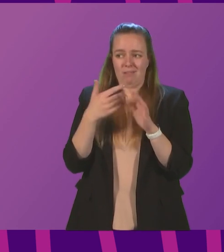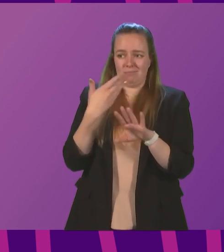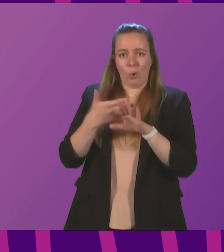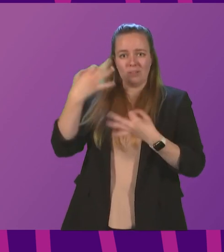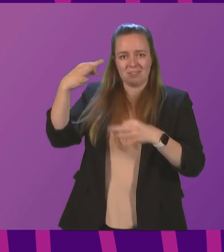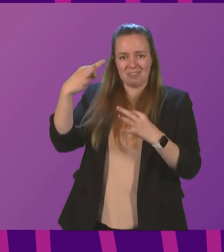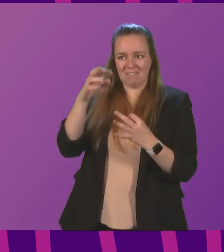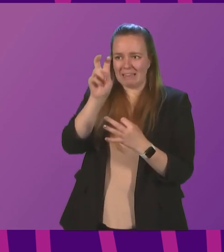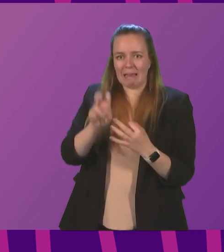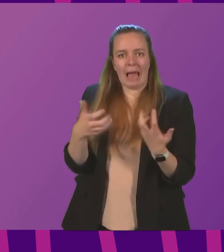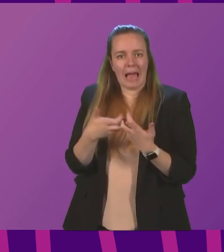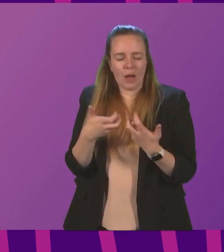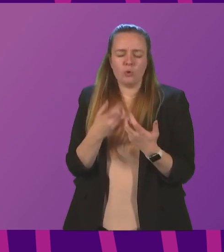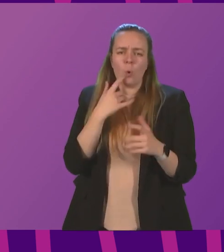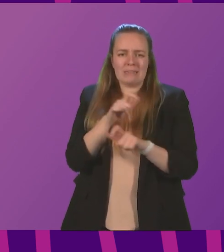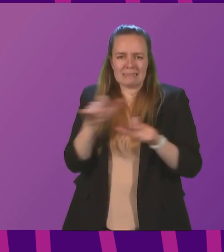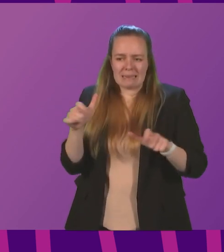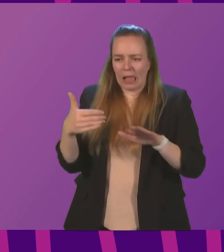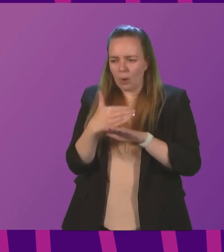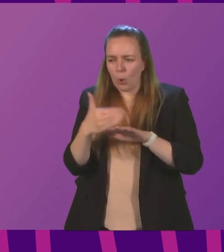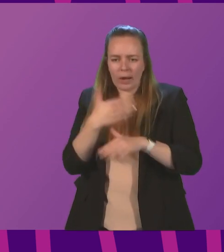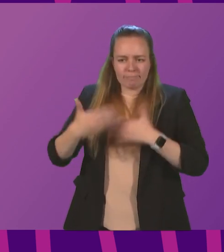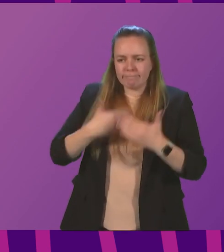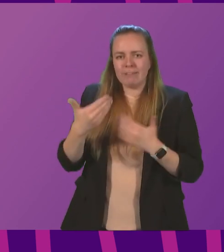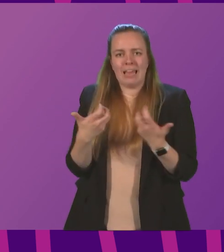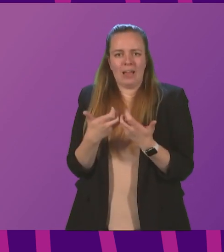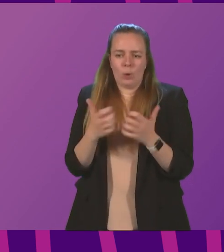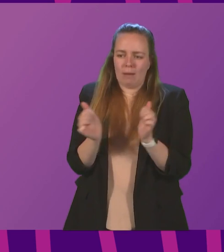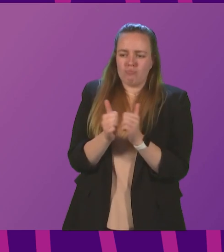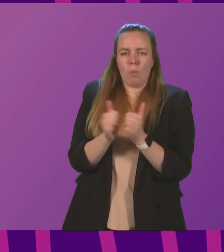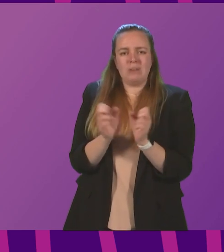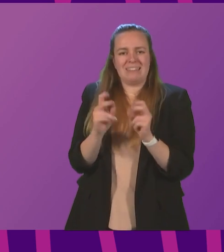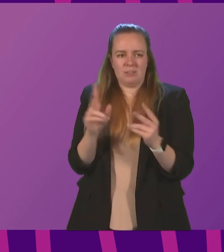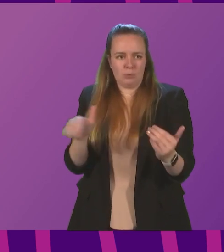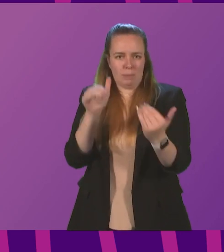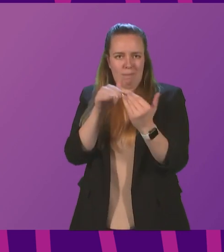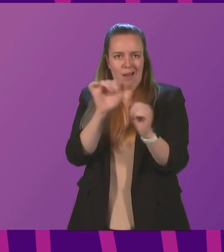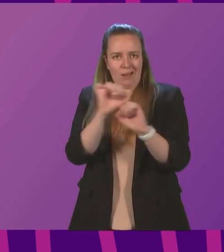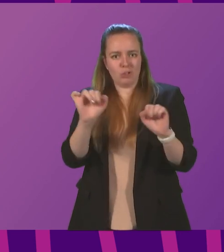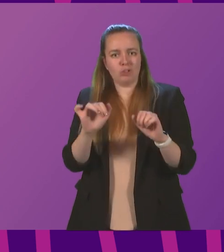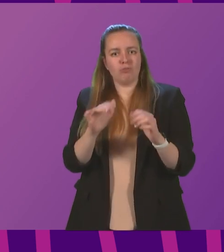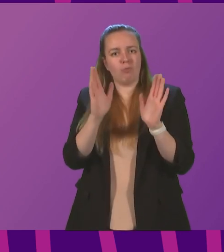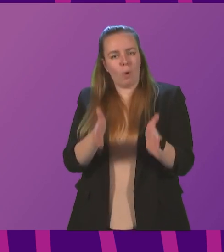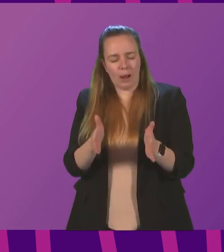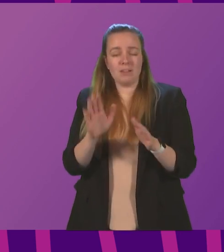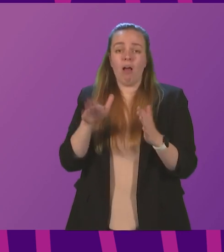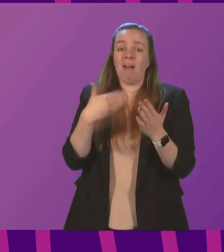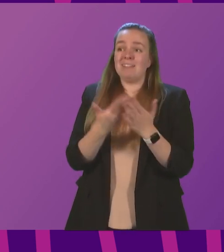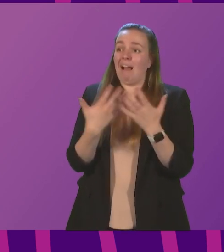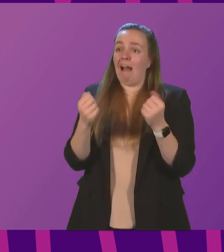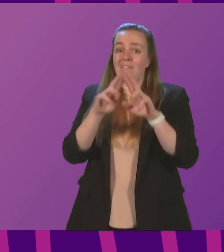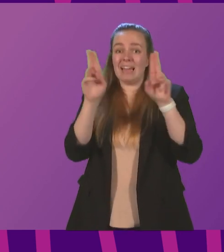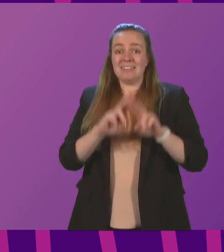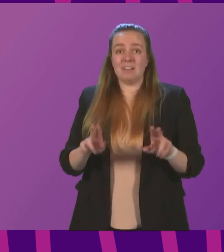there is still work underway to develop the appropriate systems to meet these requirements. Until we do have an international standard,